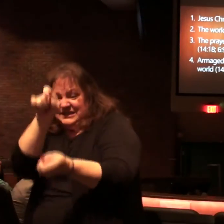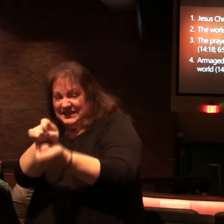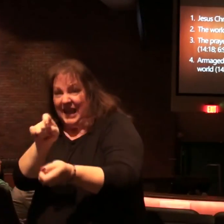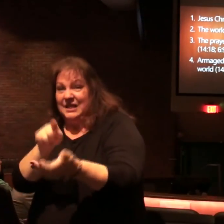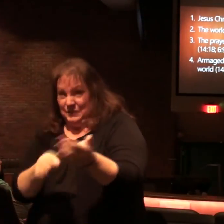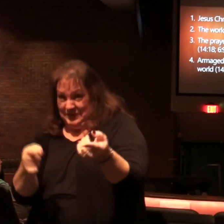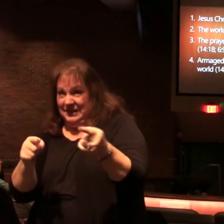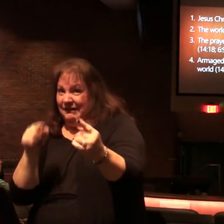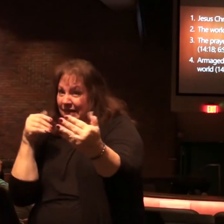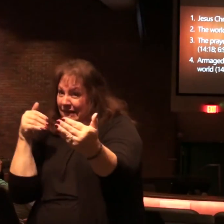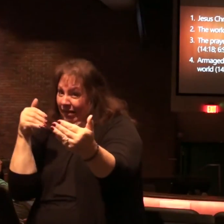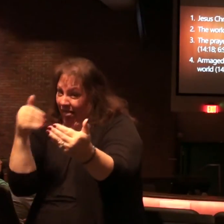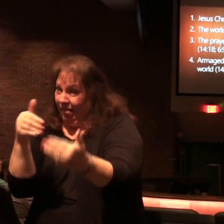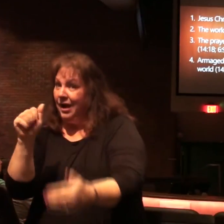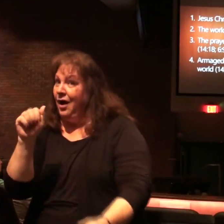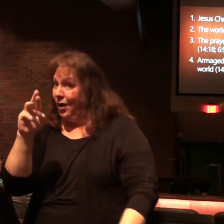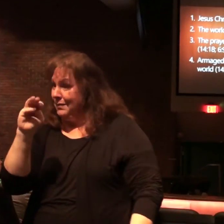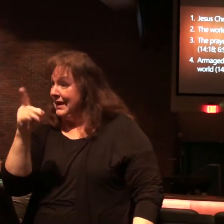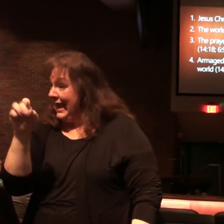what we're doing we're moving toward